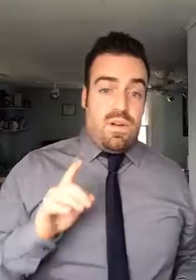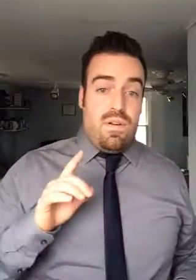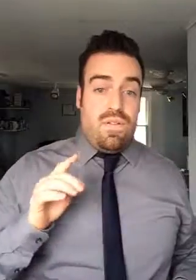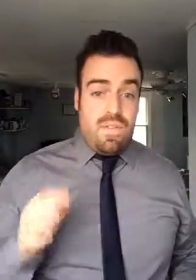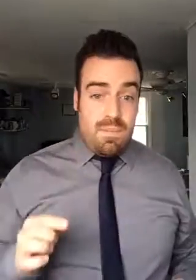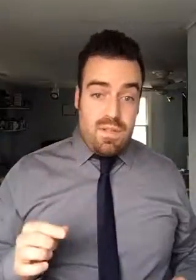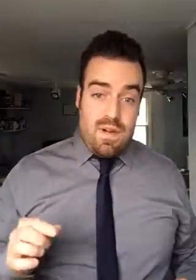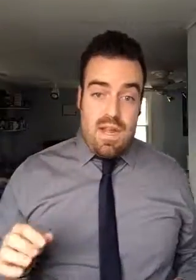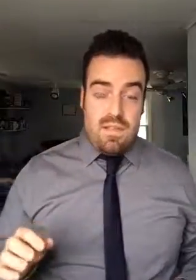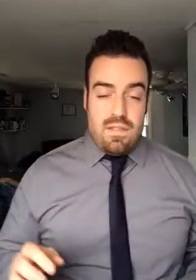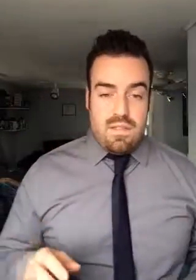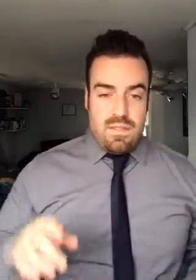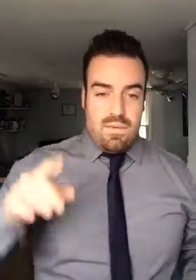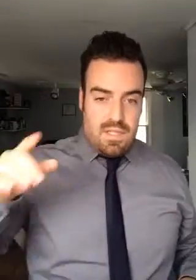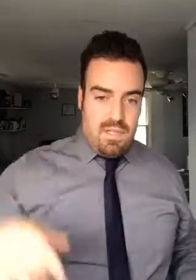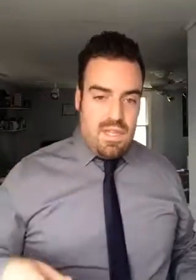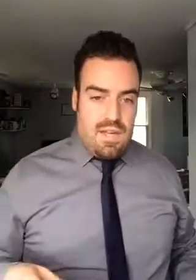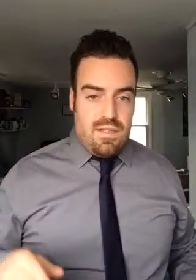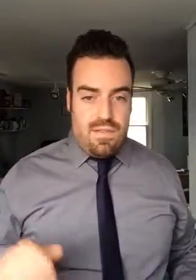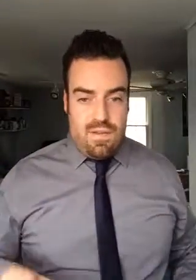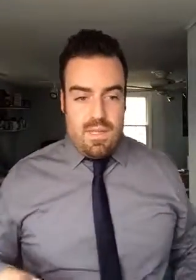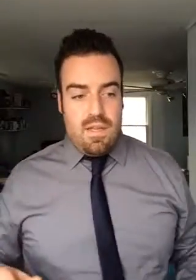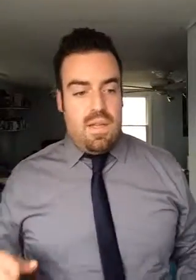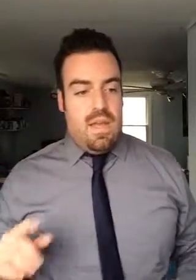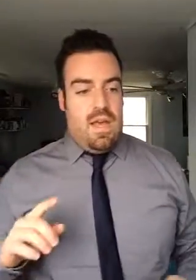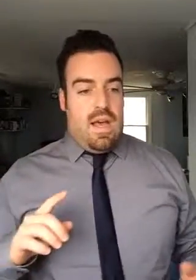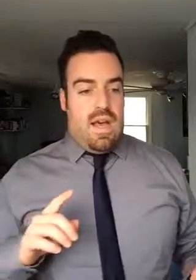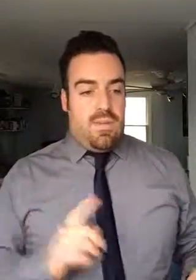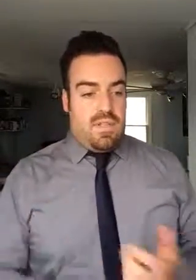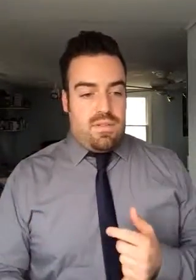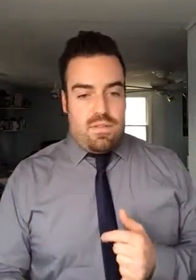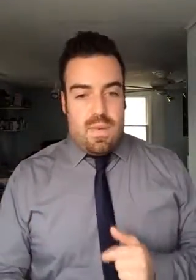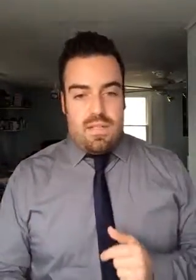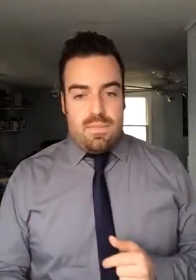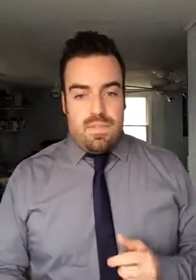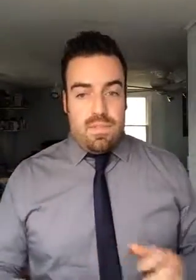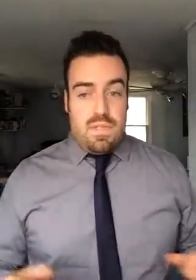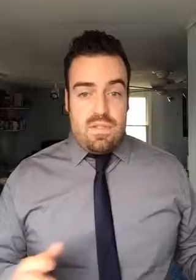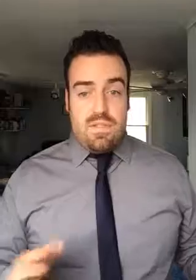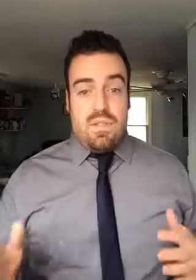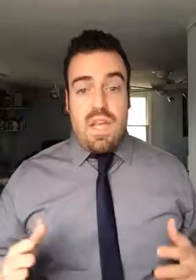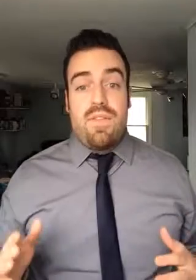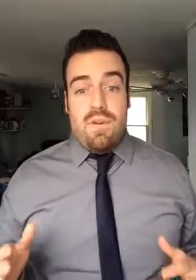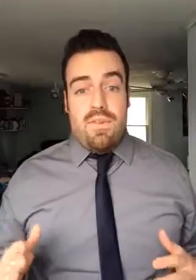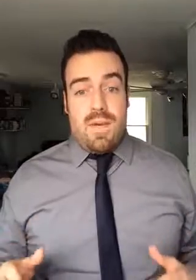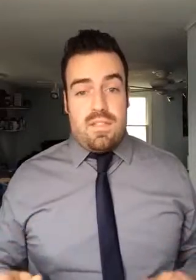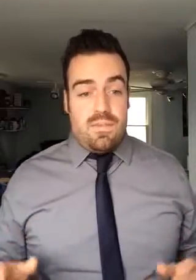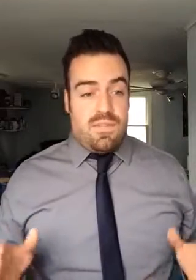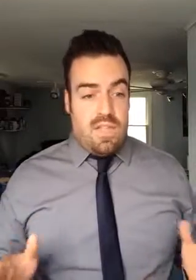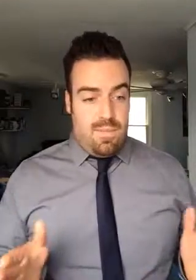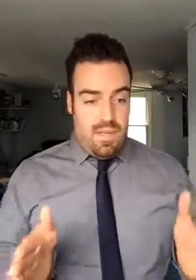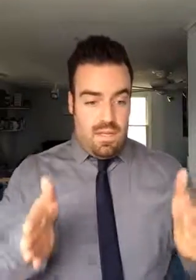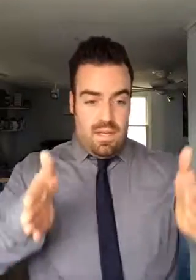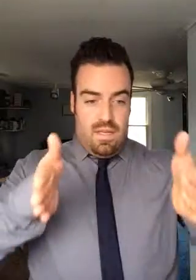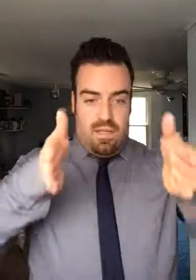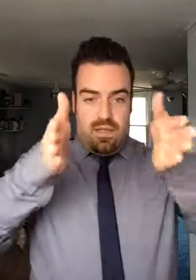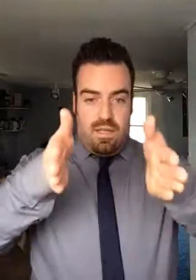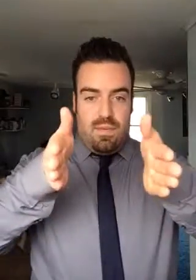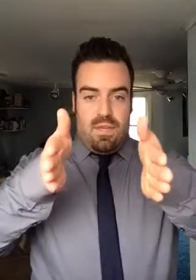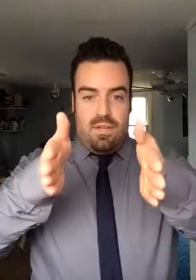fibular head. So this is the one that's going to attach to the fibula. And this is responsible, these two together are responsible for keeping the tibia